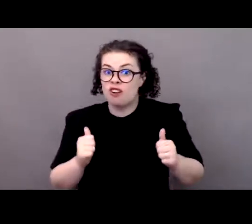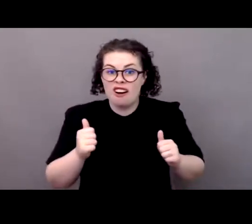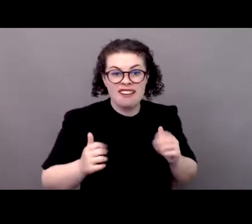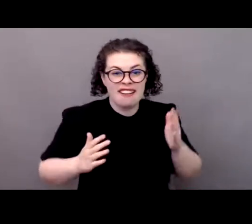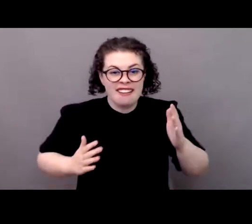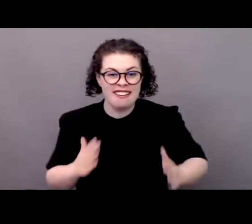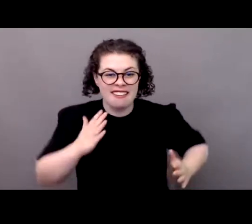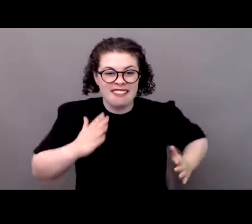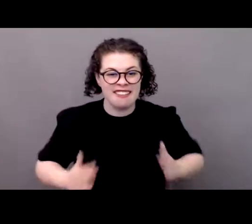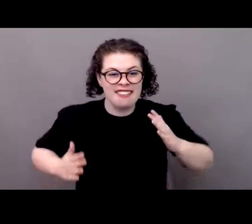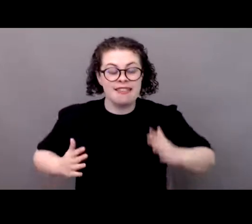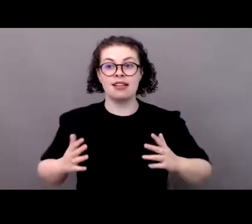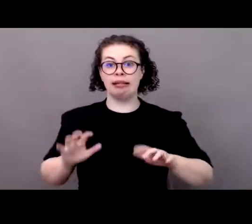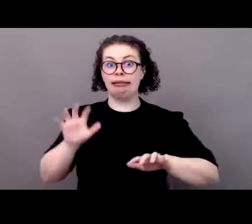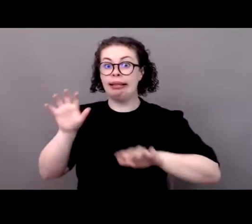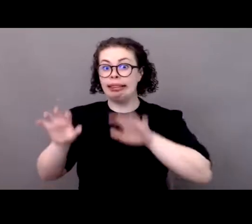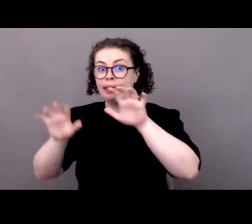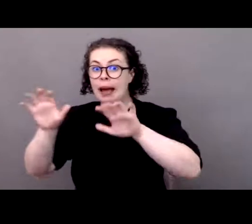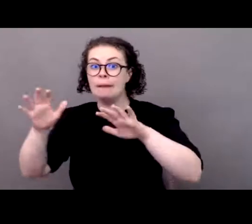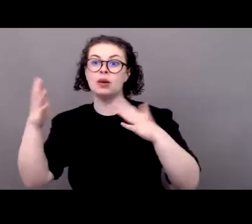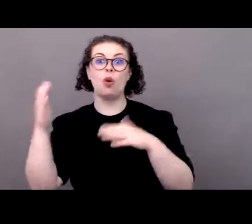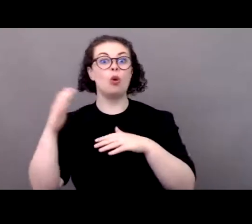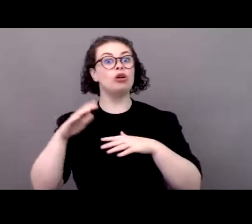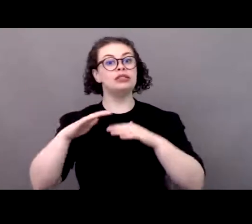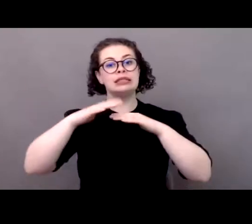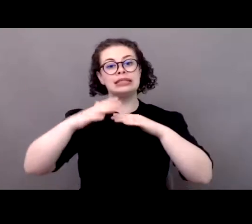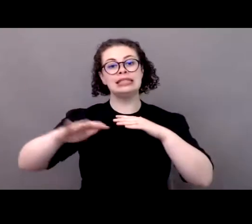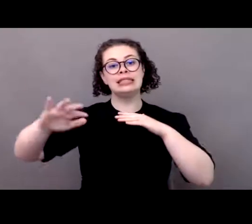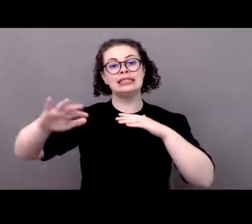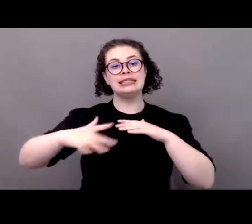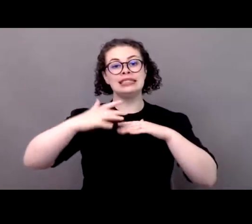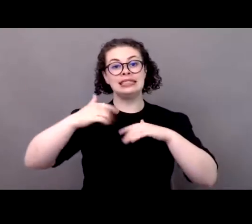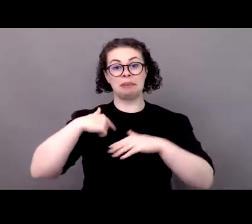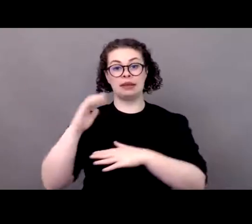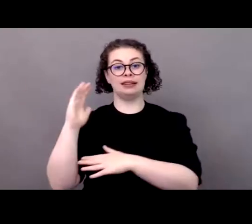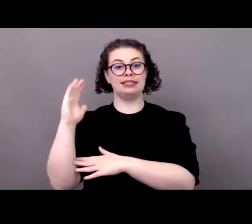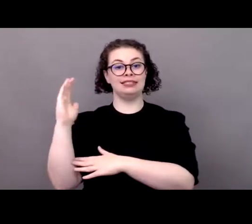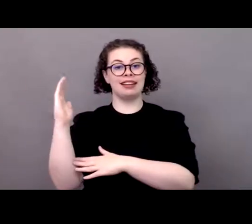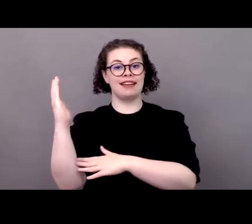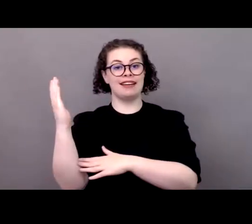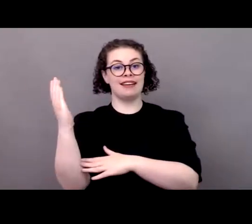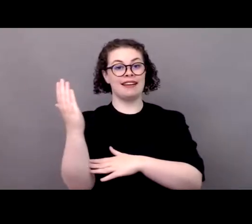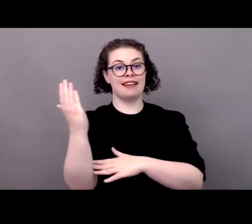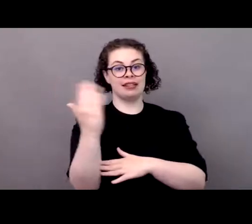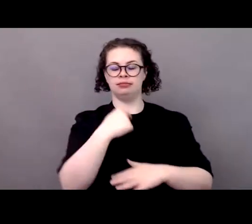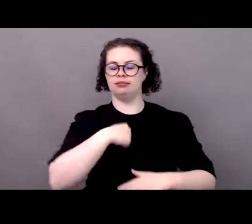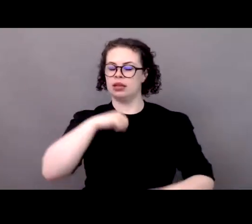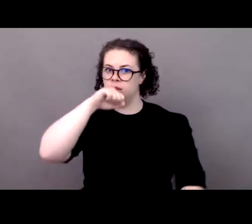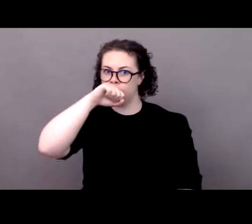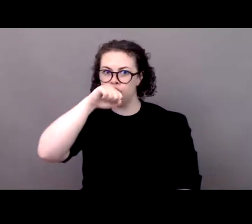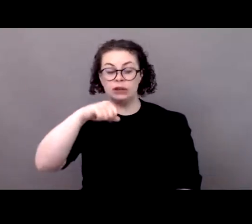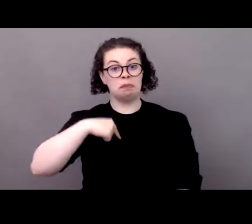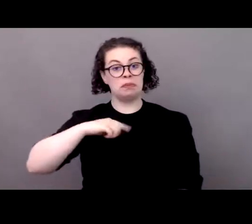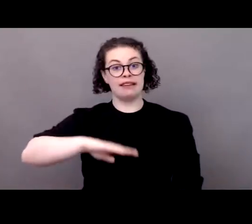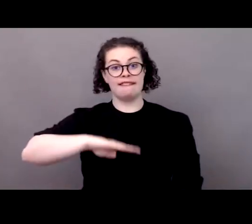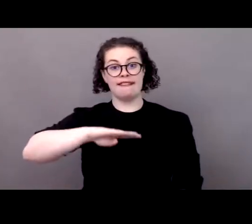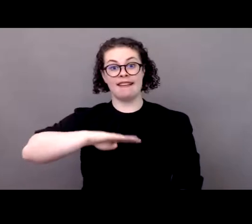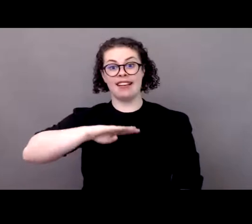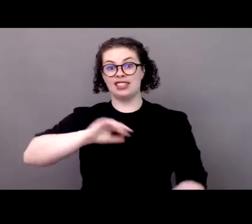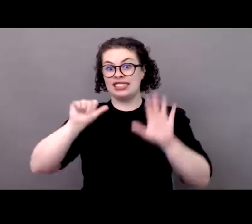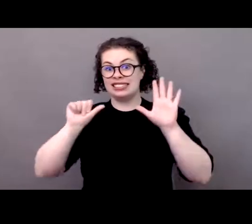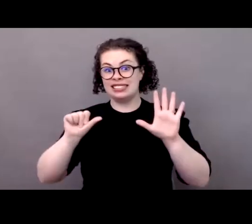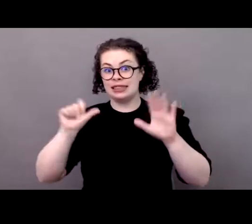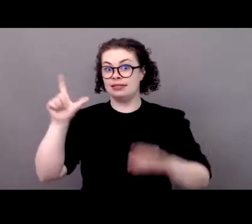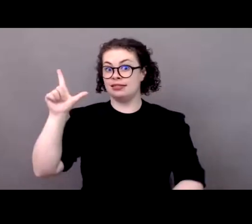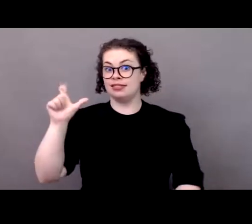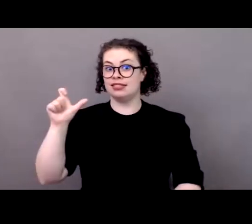the sea i've been sailing for you know i'm starting from six years old and i will i've been making national and even